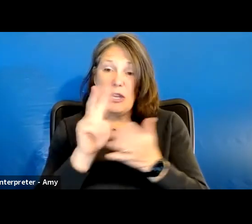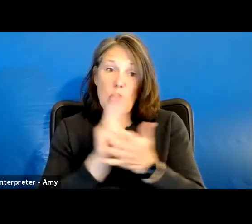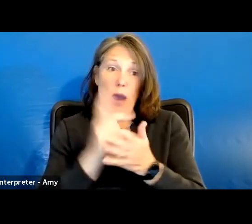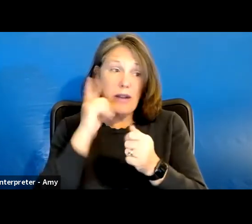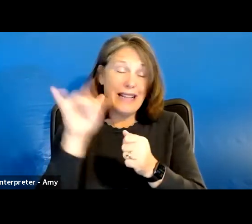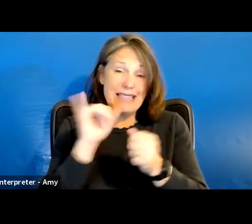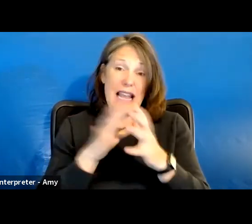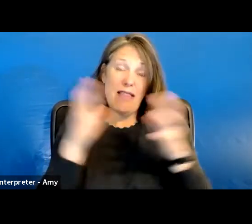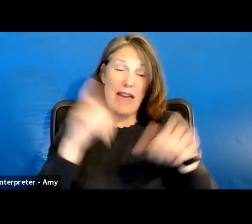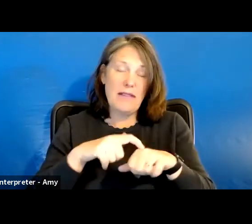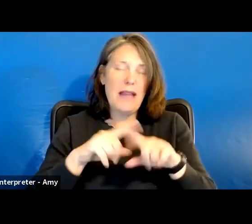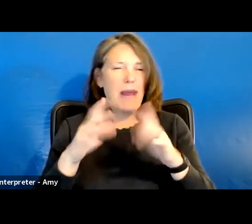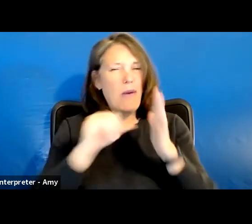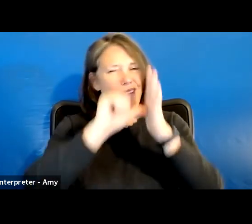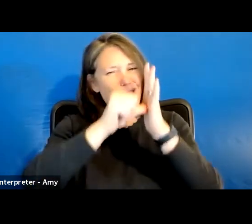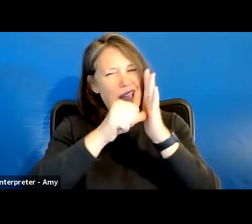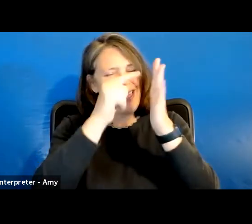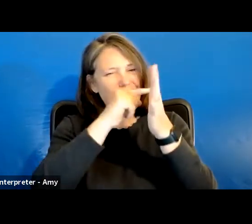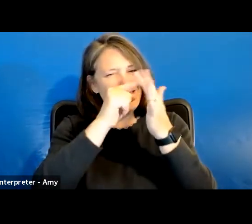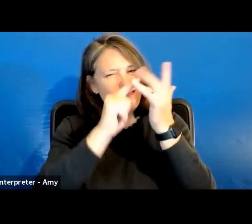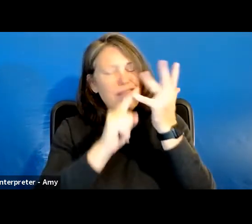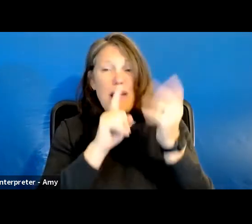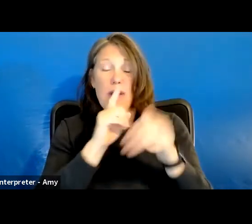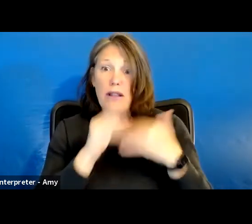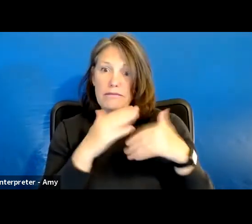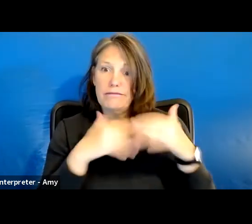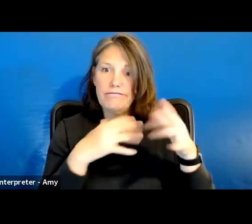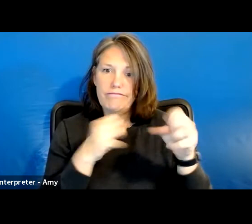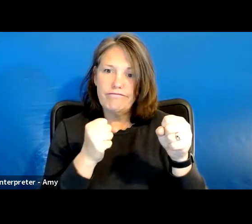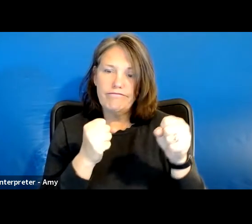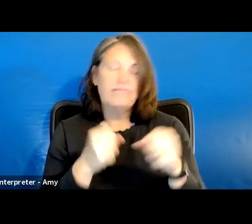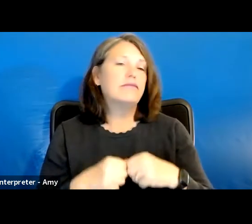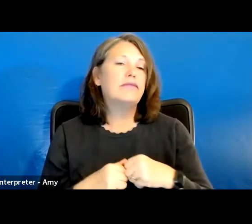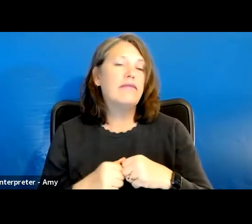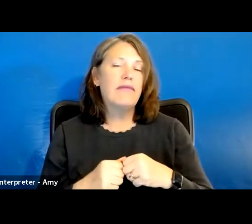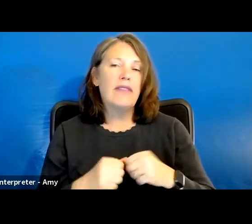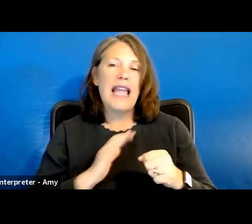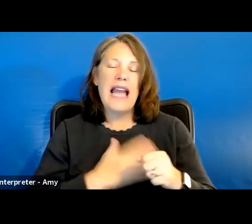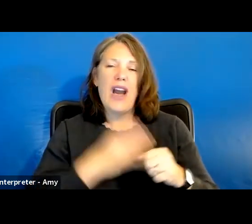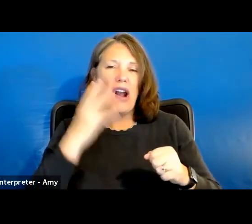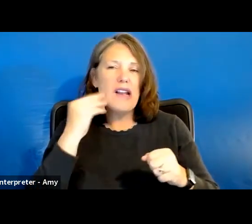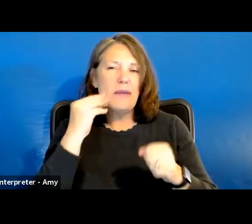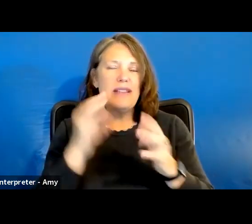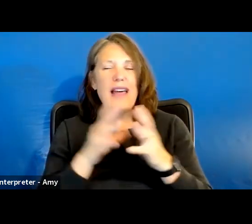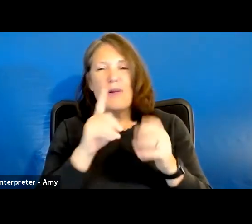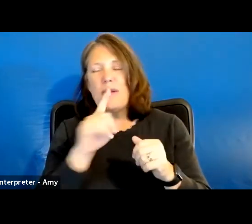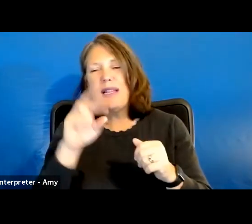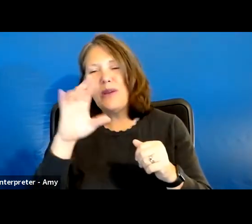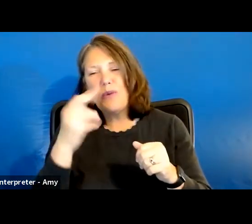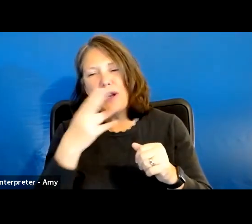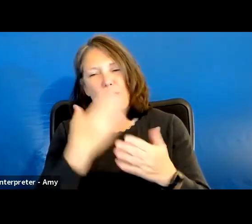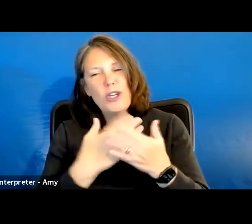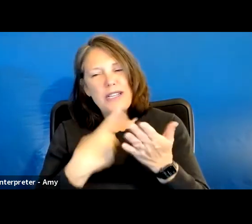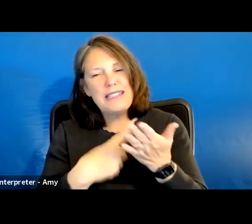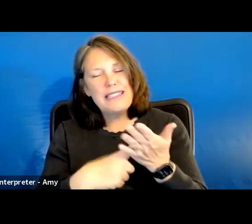wanted to just highlight here that this actually goes pretty quickly. And in our experience, there's lots of really rich, good discussion